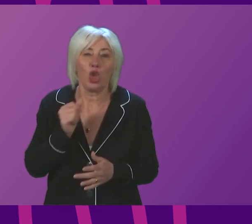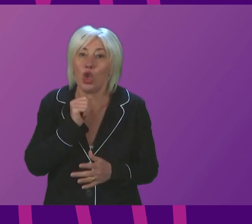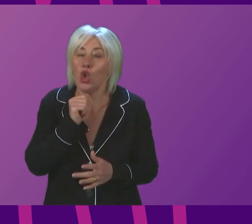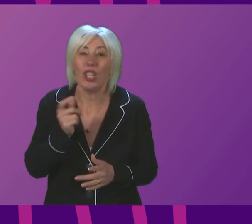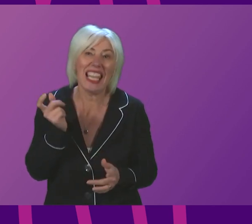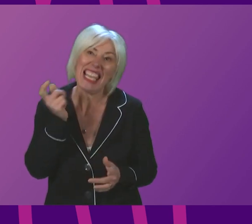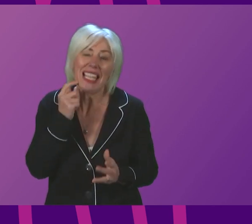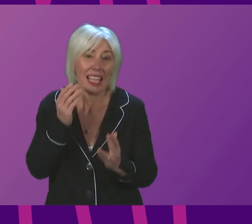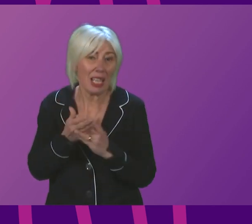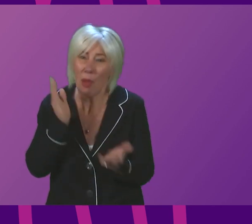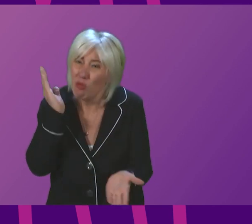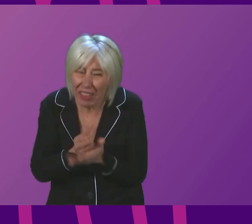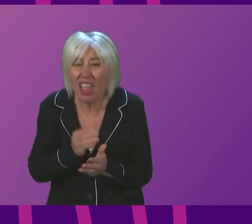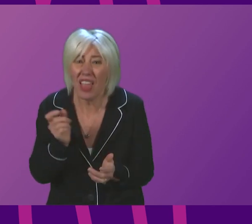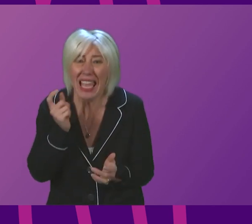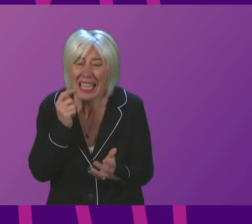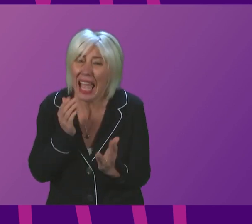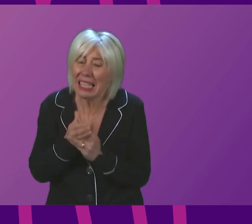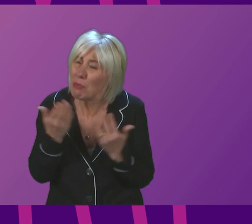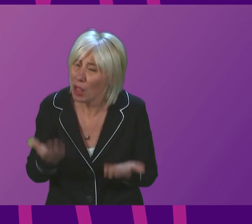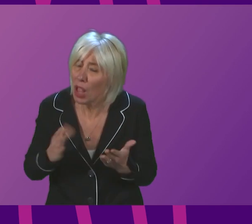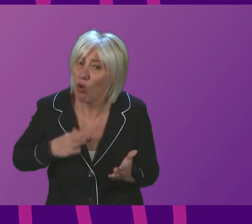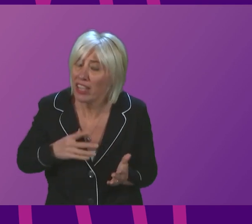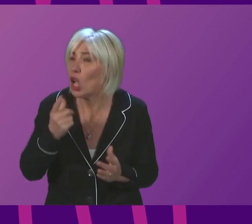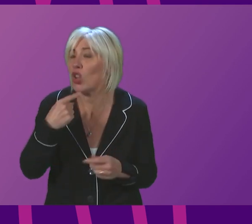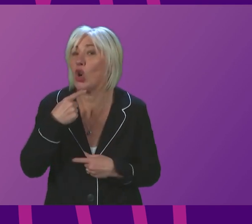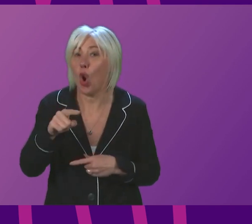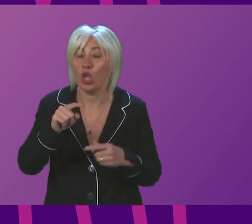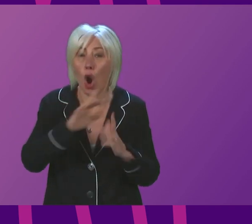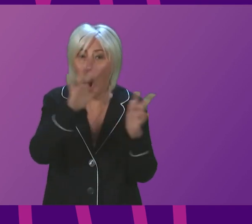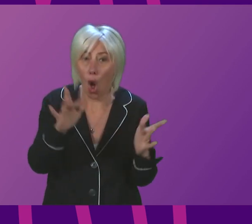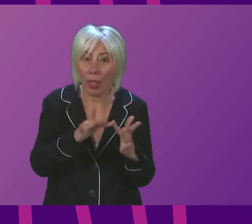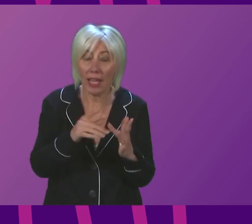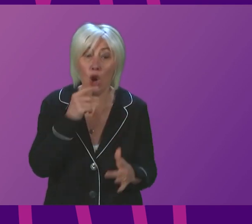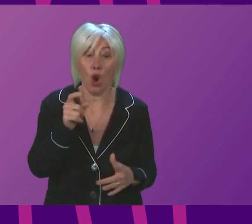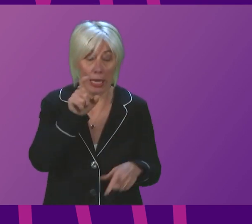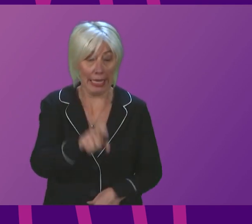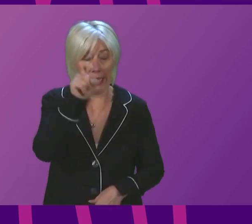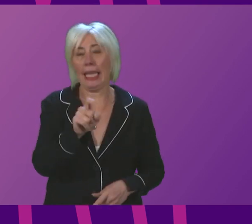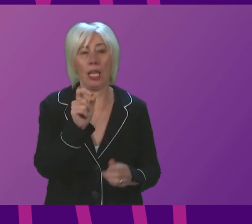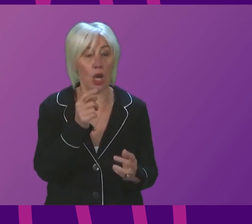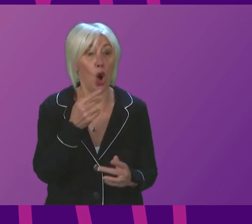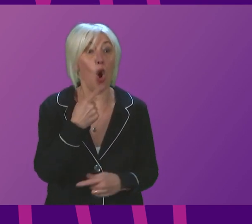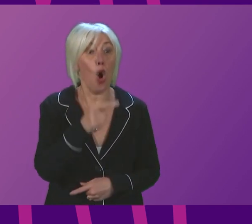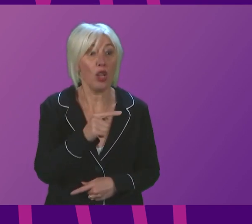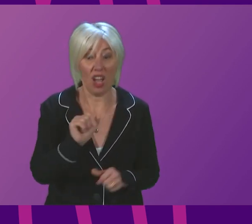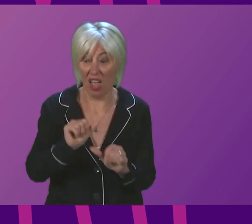they really, really are. You can order them online. You order them one day, they will arrive through your letterbox the next day. You can go to a